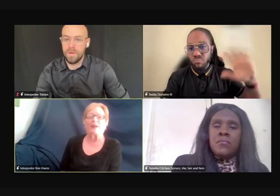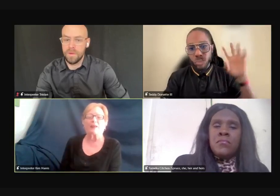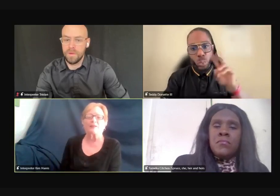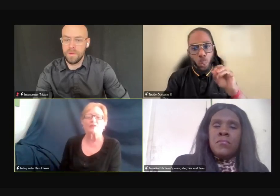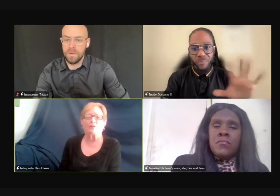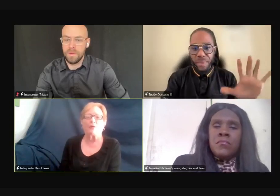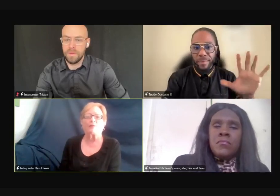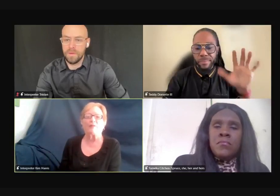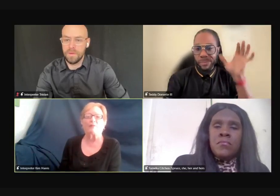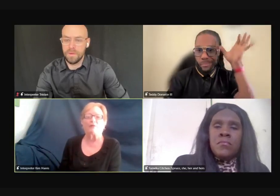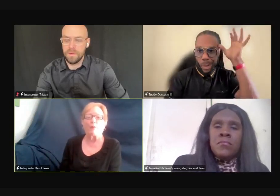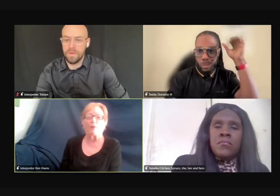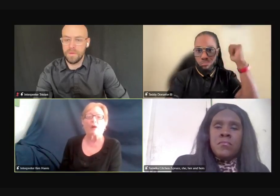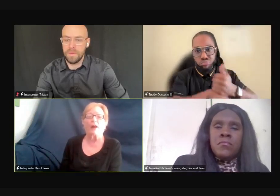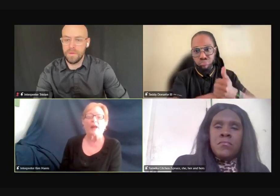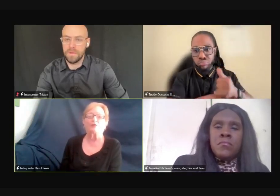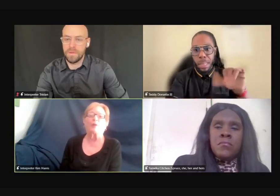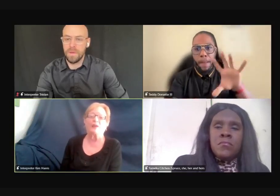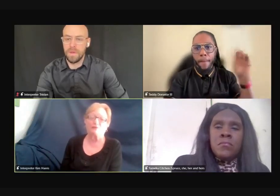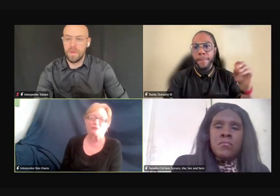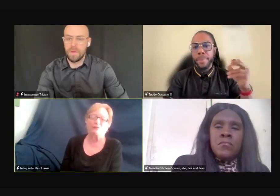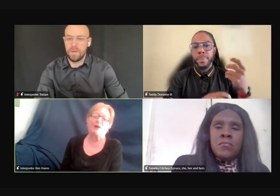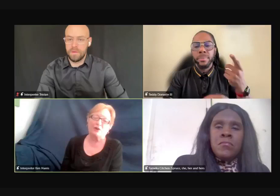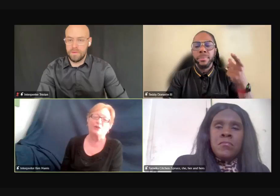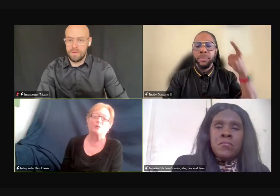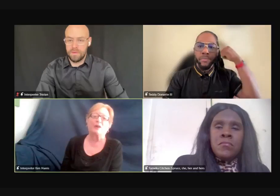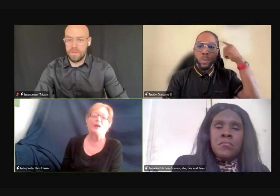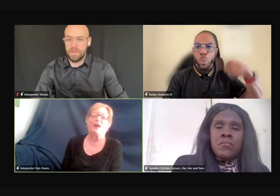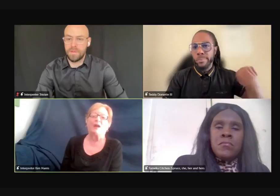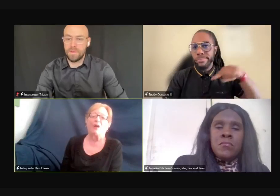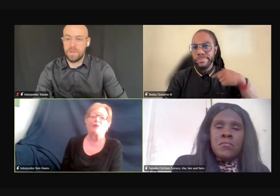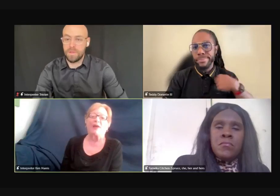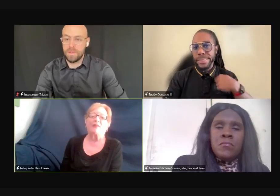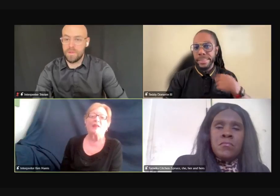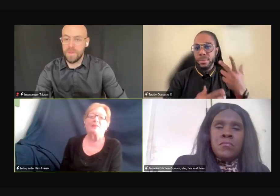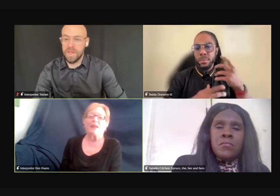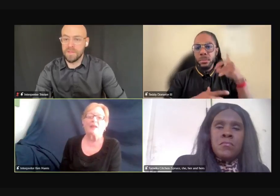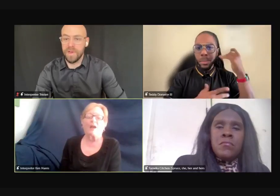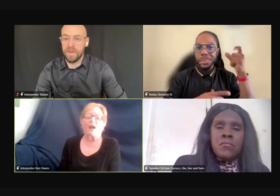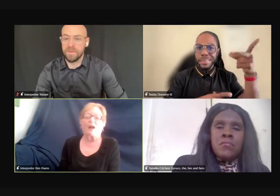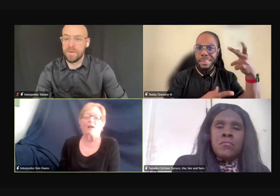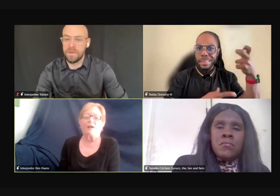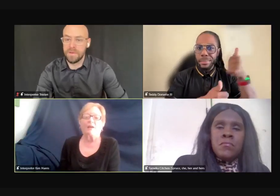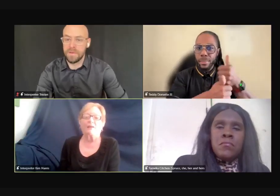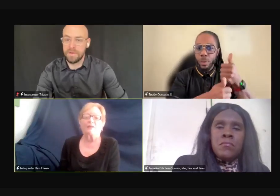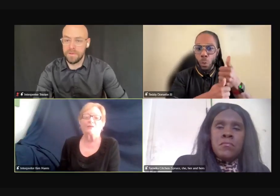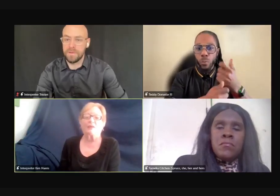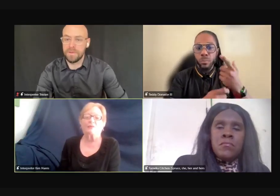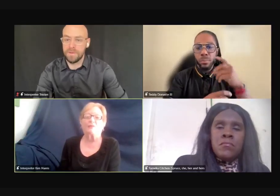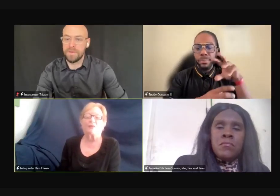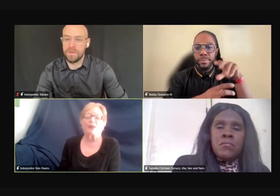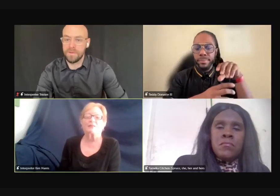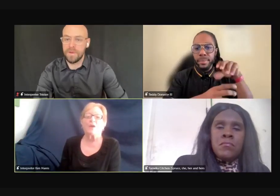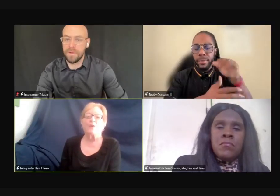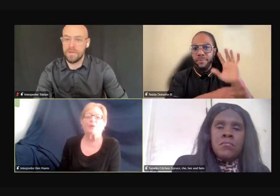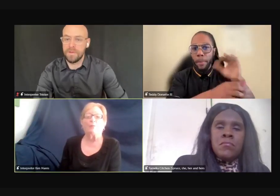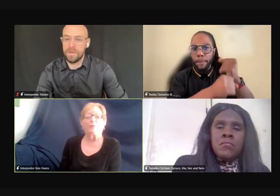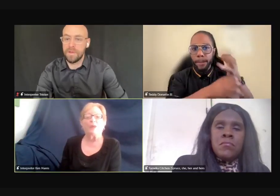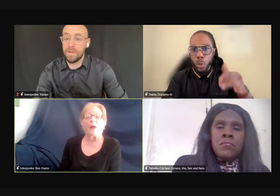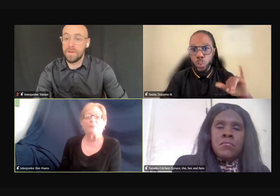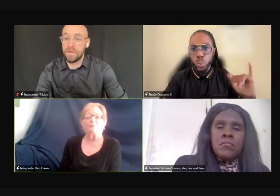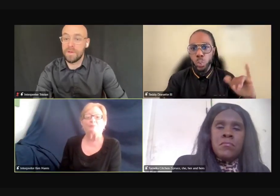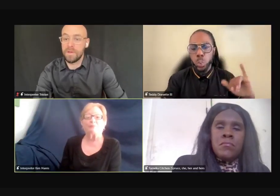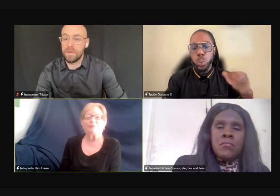205, I guess it's 205 before and 20, I'm sorry, 205, they, uh, 2005. Yes.